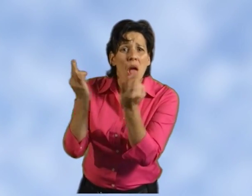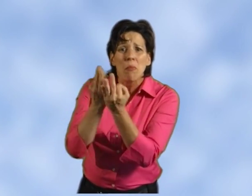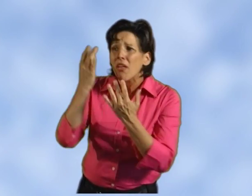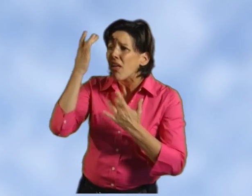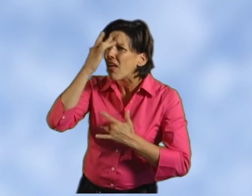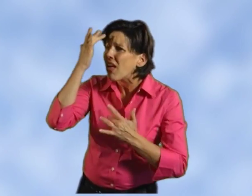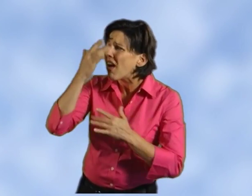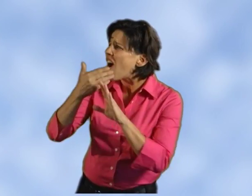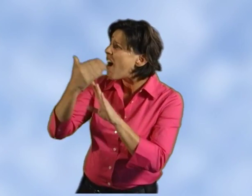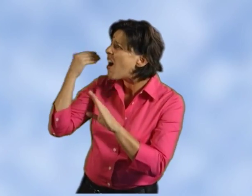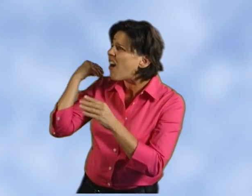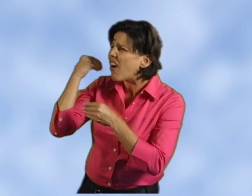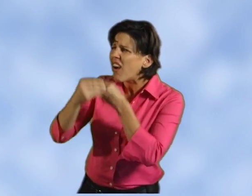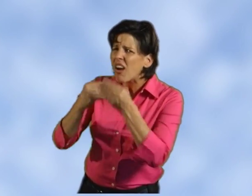family history of this disease.